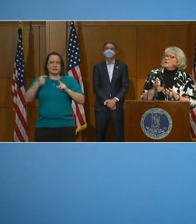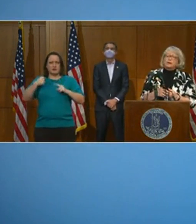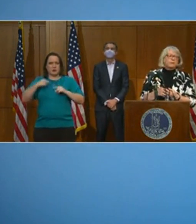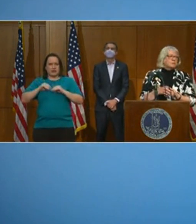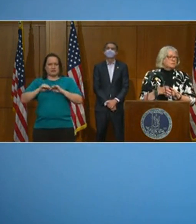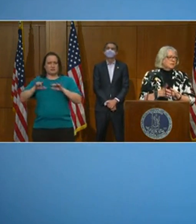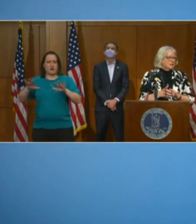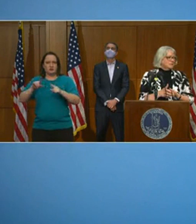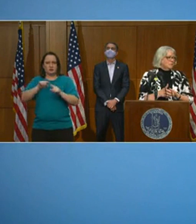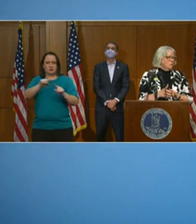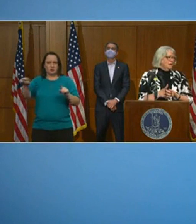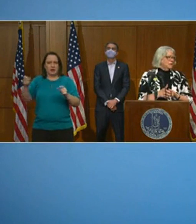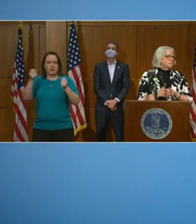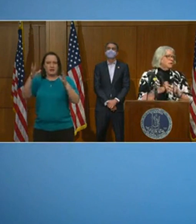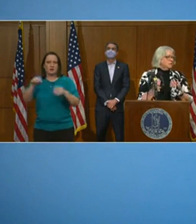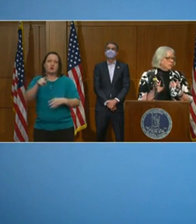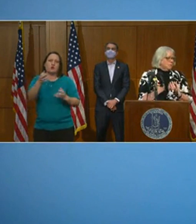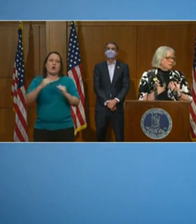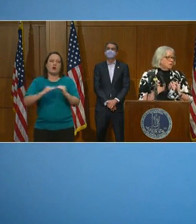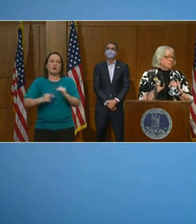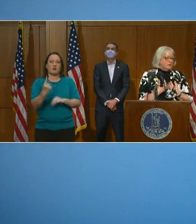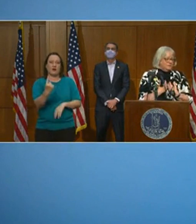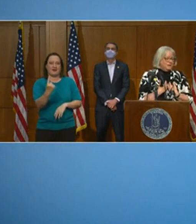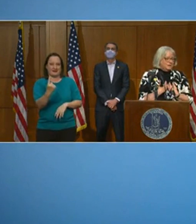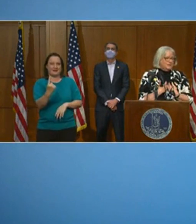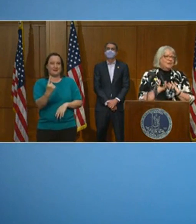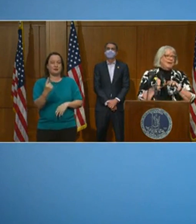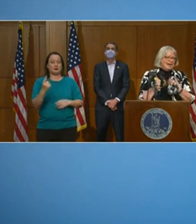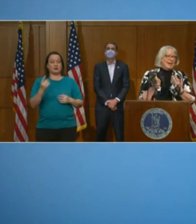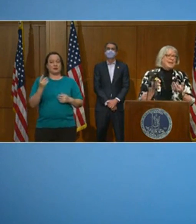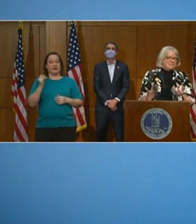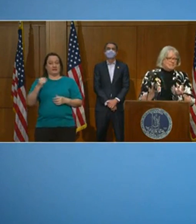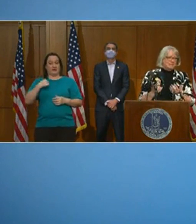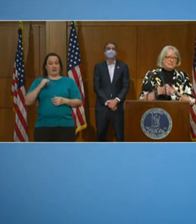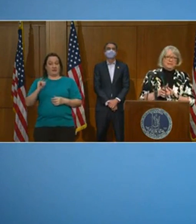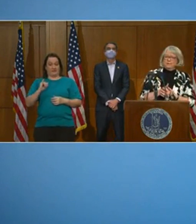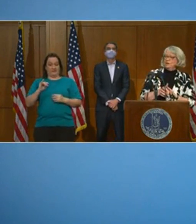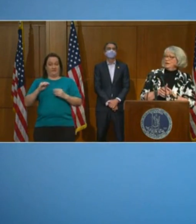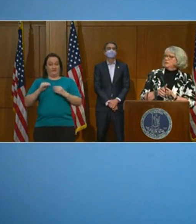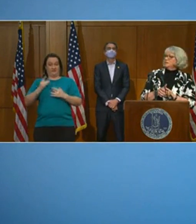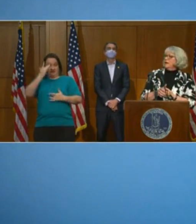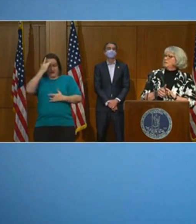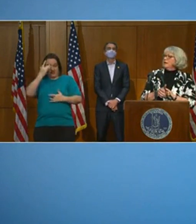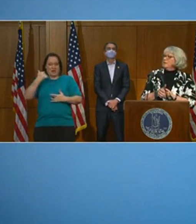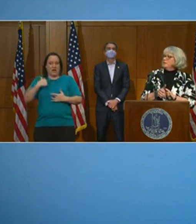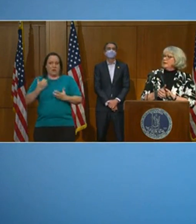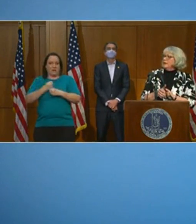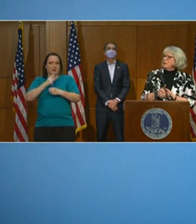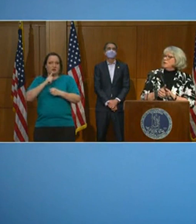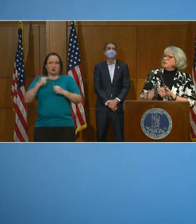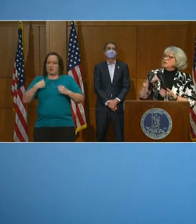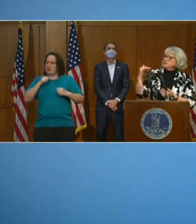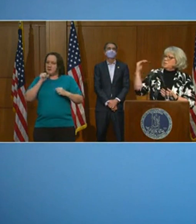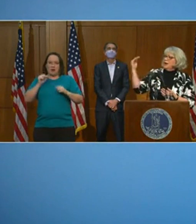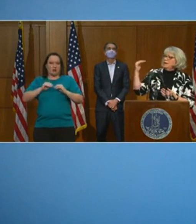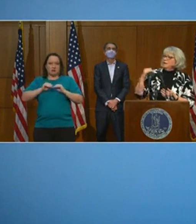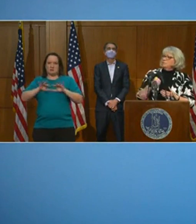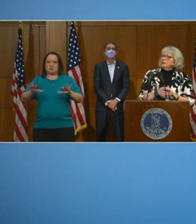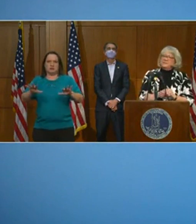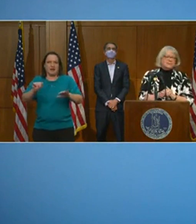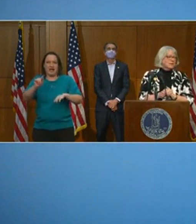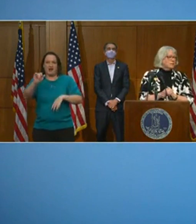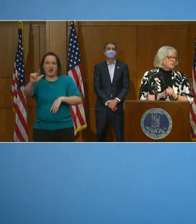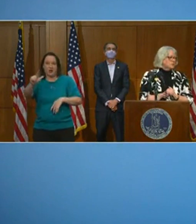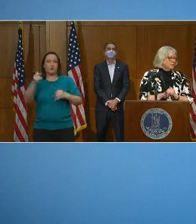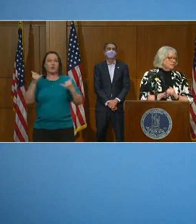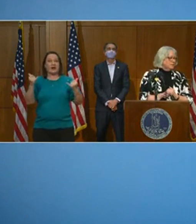want that number to be less than one, because you want to make sure if I'm infected, I haven't infected anyone else. And we right now, statewide, are at